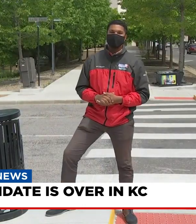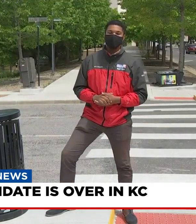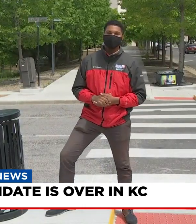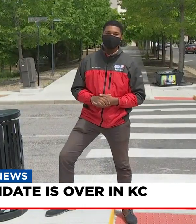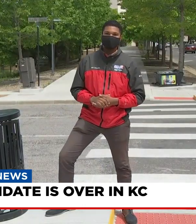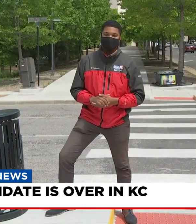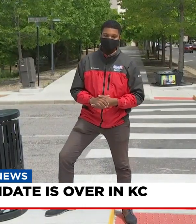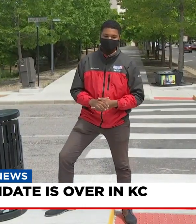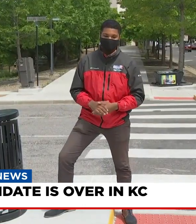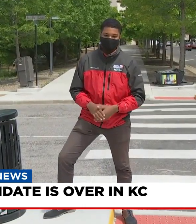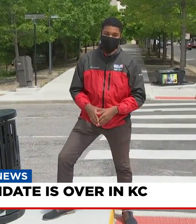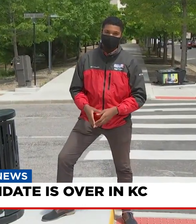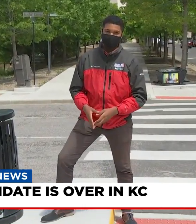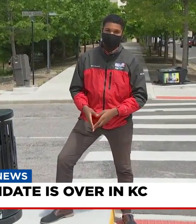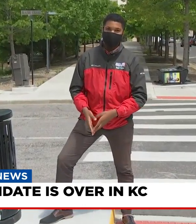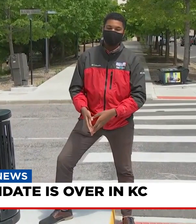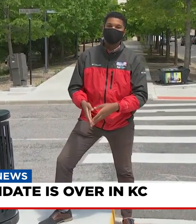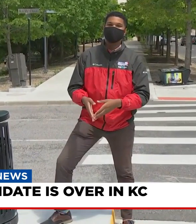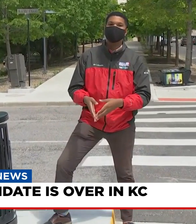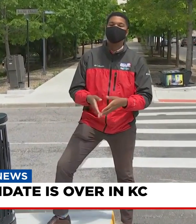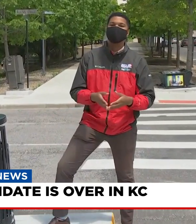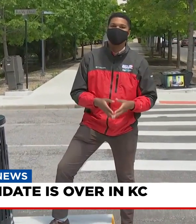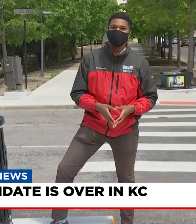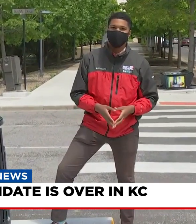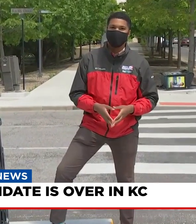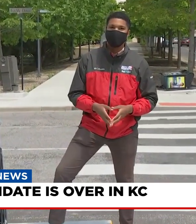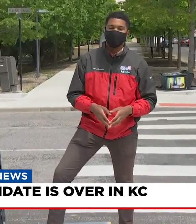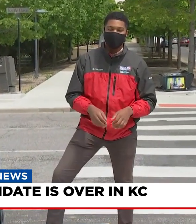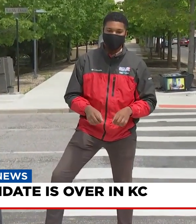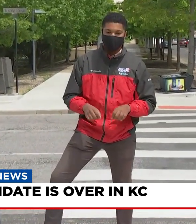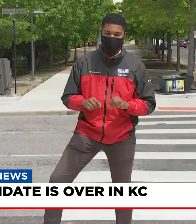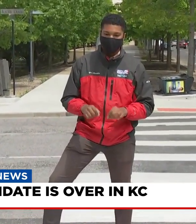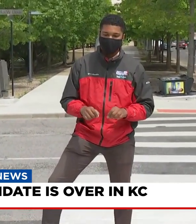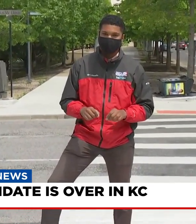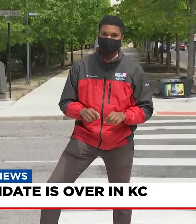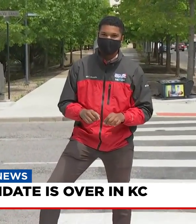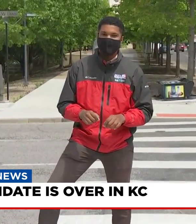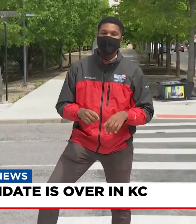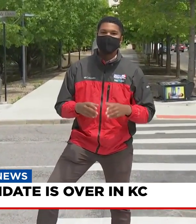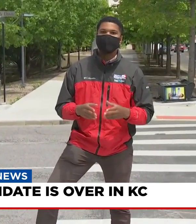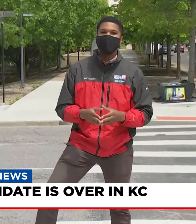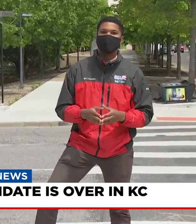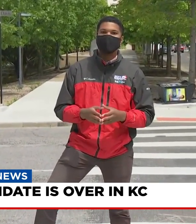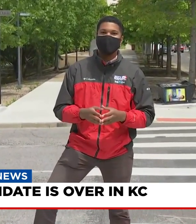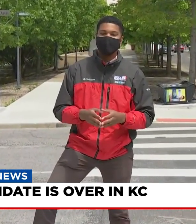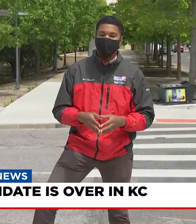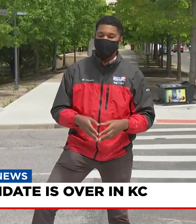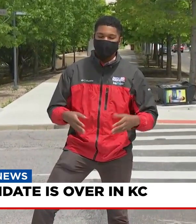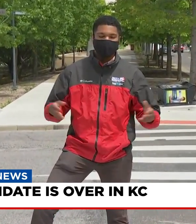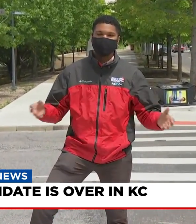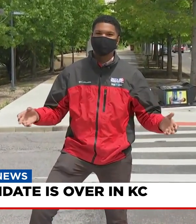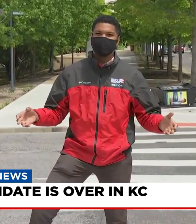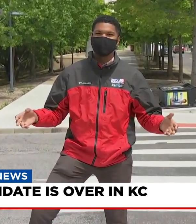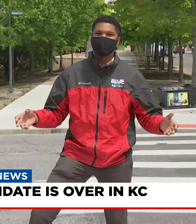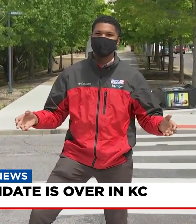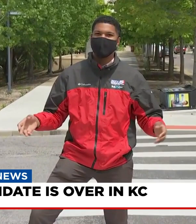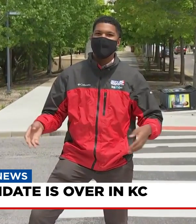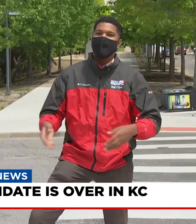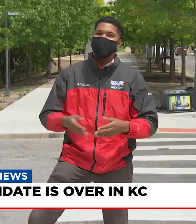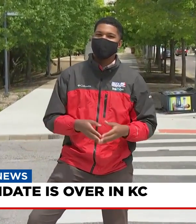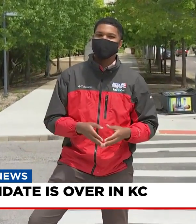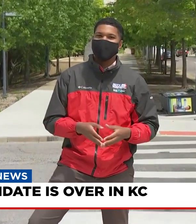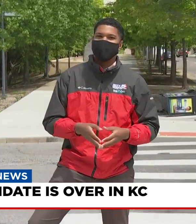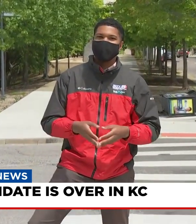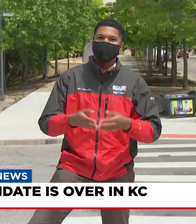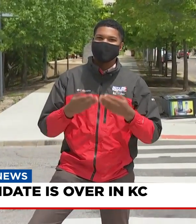now of course us heading on into a potentially busy weekend the mayor wanted to stress the fact that you know of course there's going to be